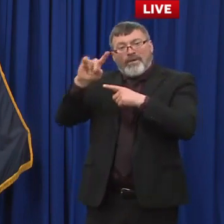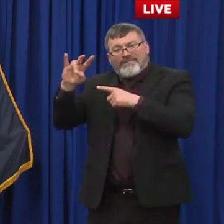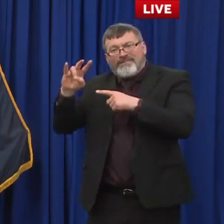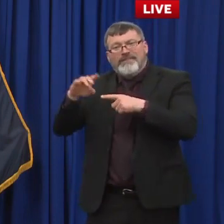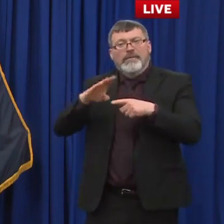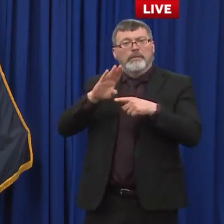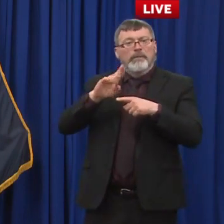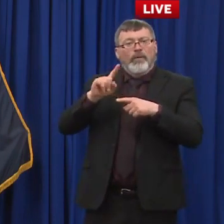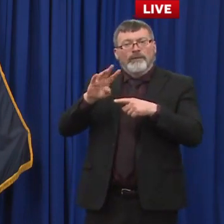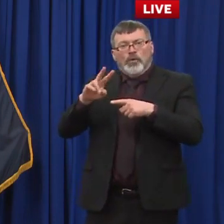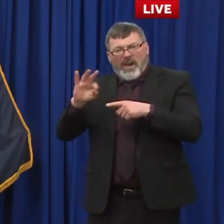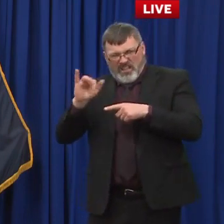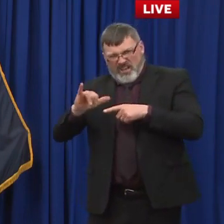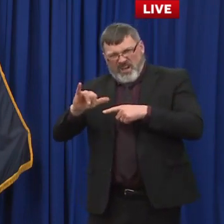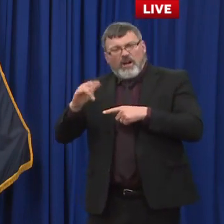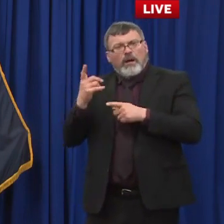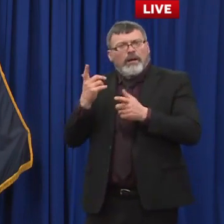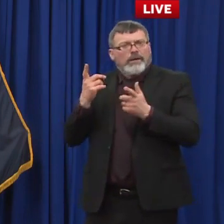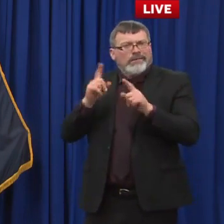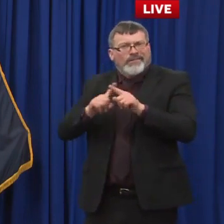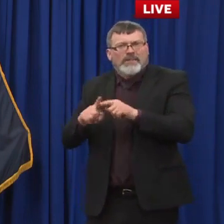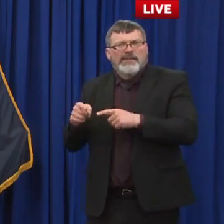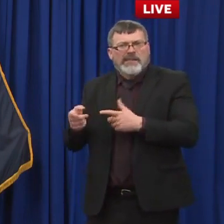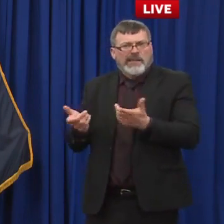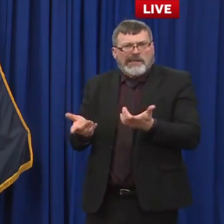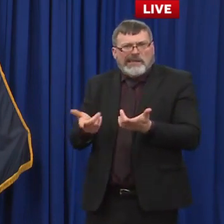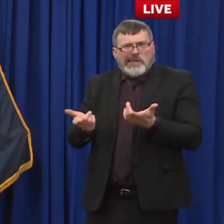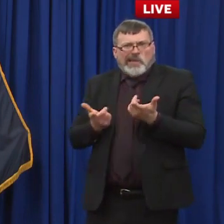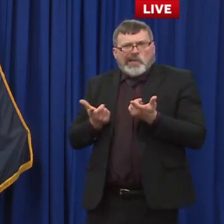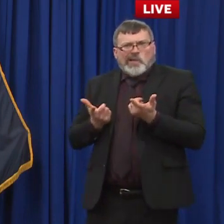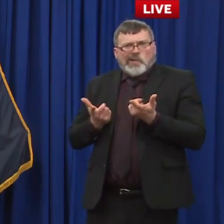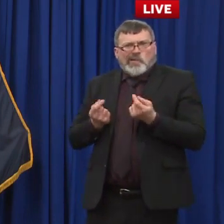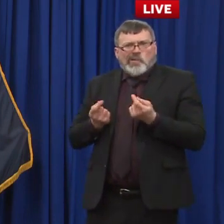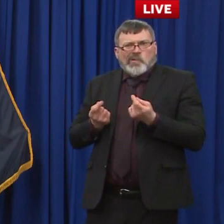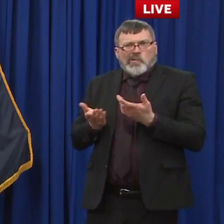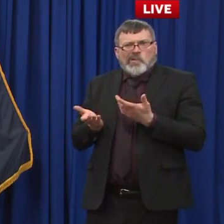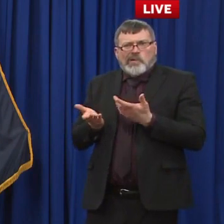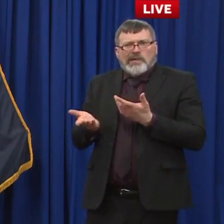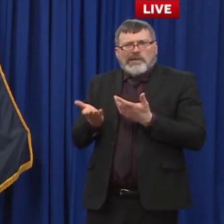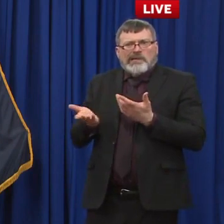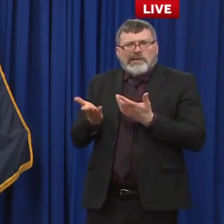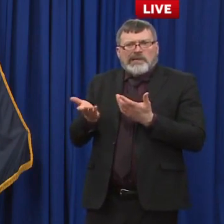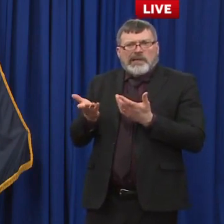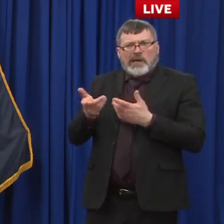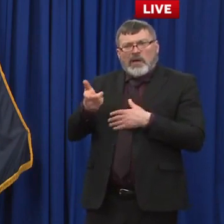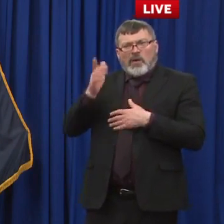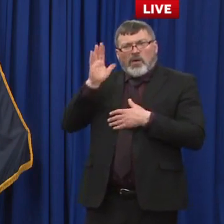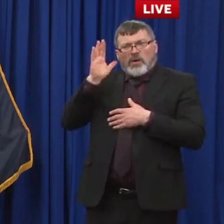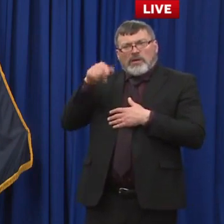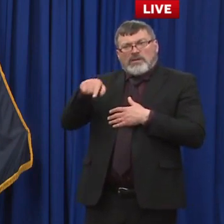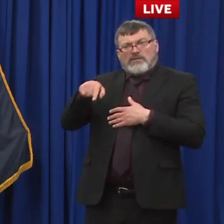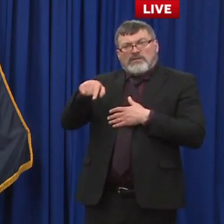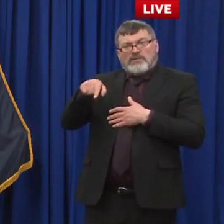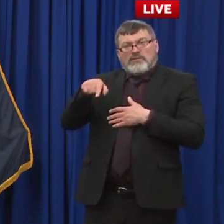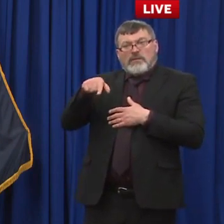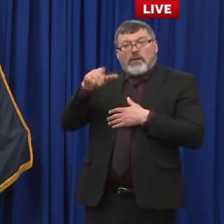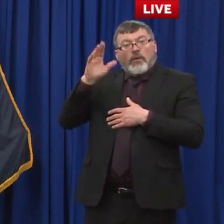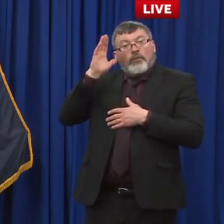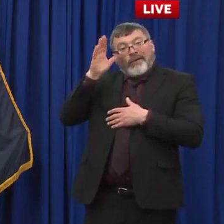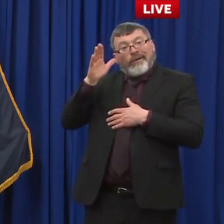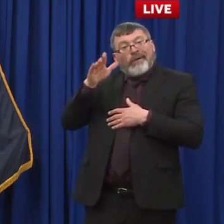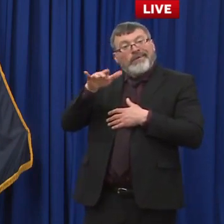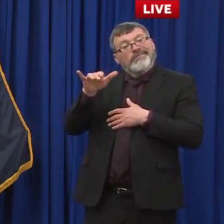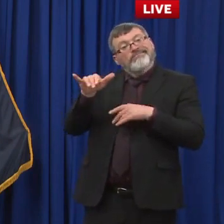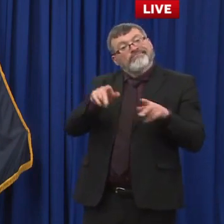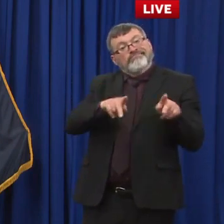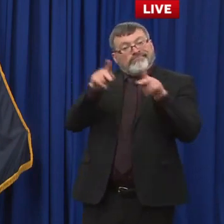variants to skip the track at all in terms of the seasonality of coronaviruses? Or will we start to see a seasonal decline